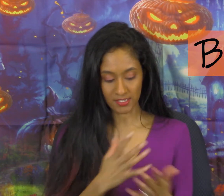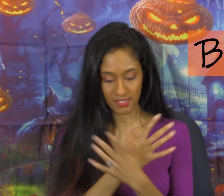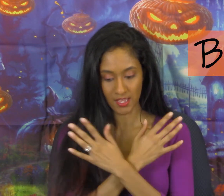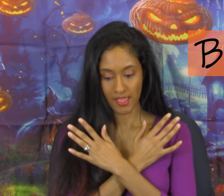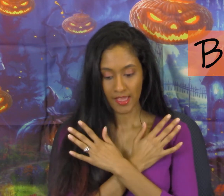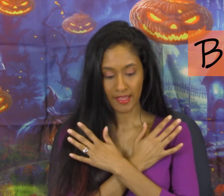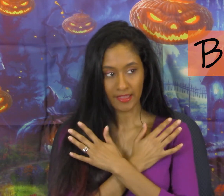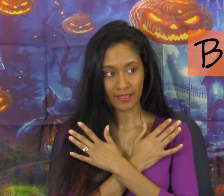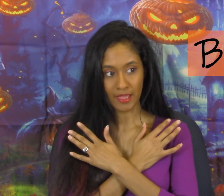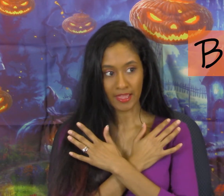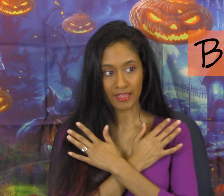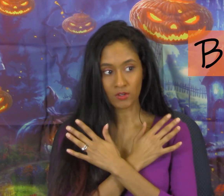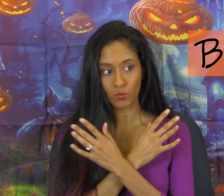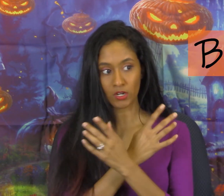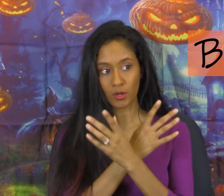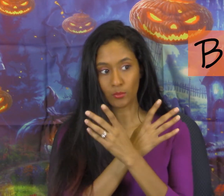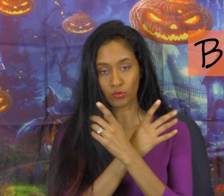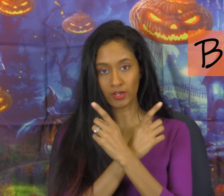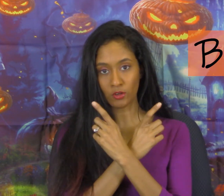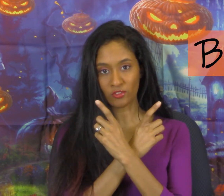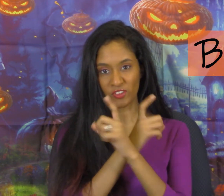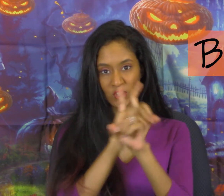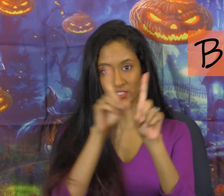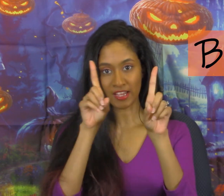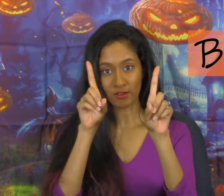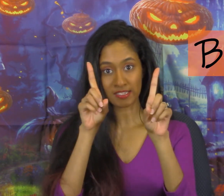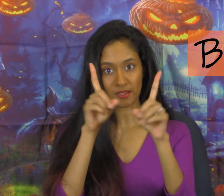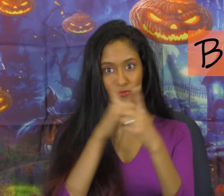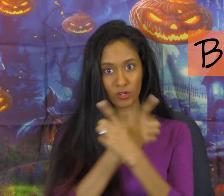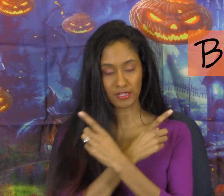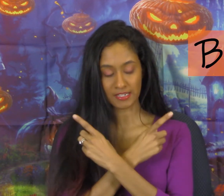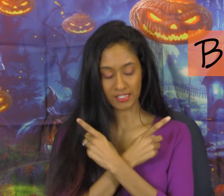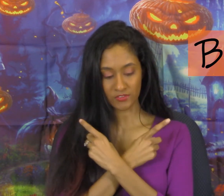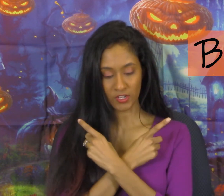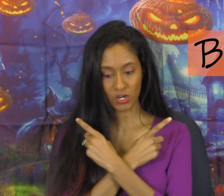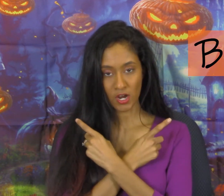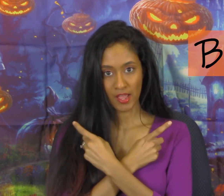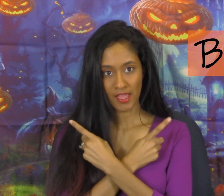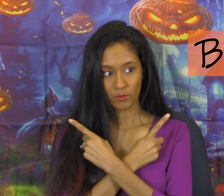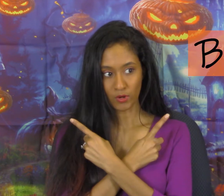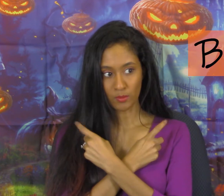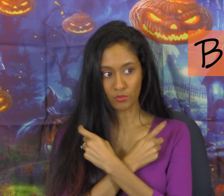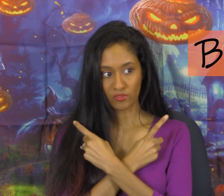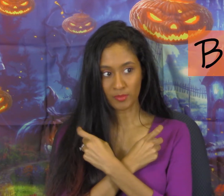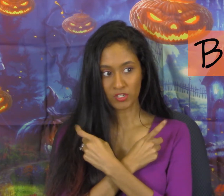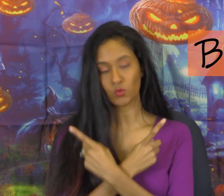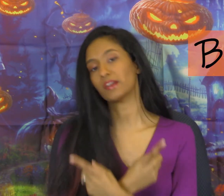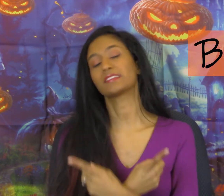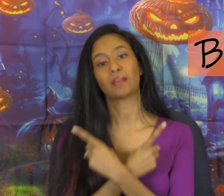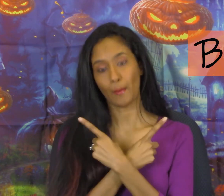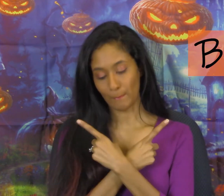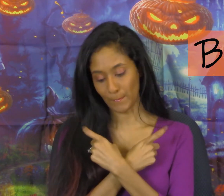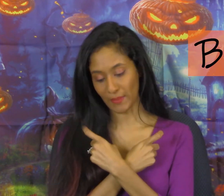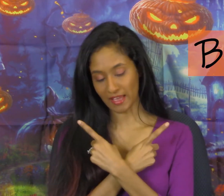and we're going to bring all the fingers down except for our index finger and we're going to move them in twice bat